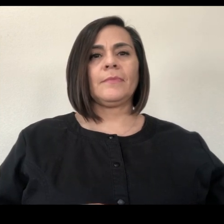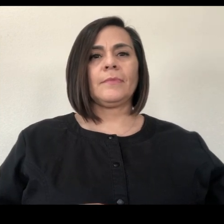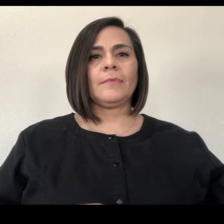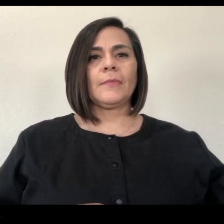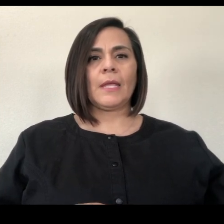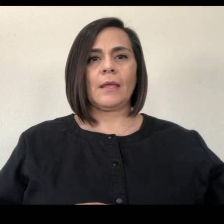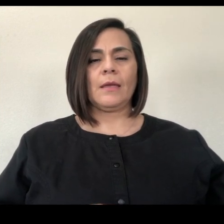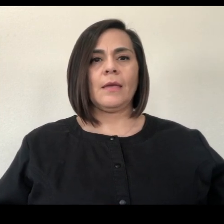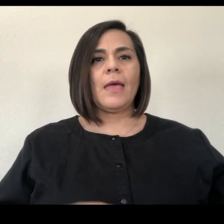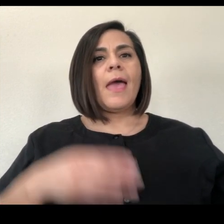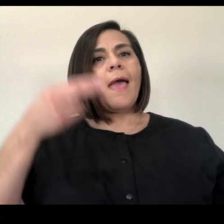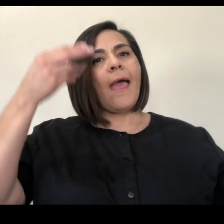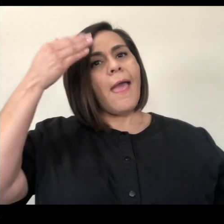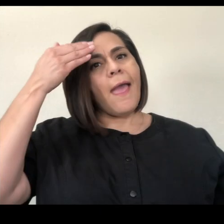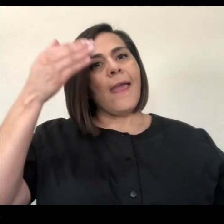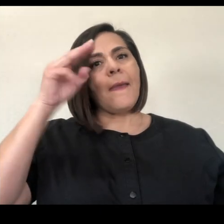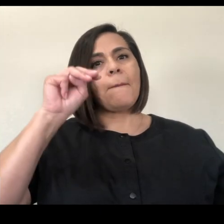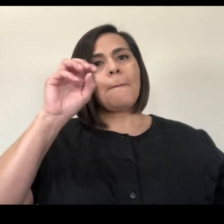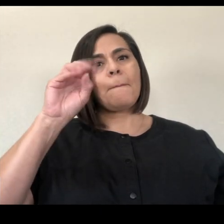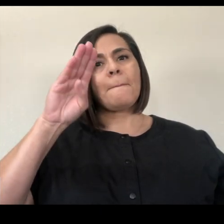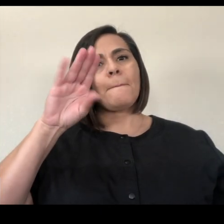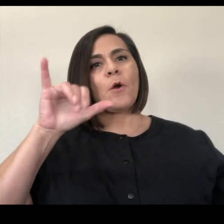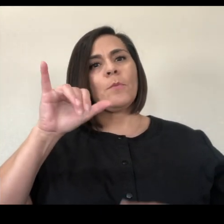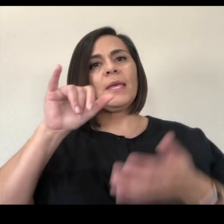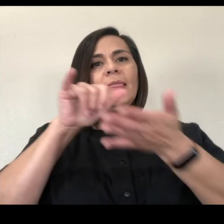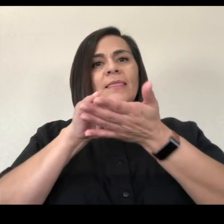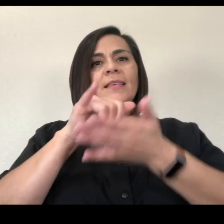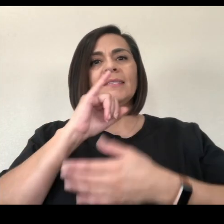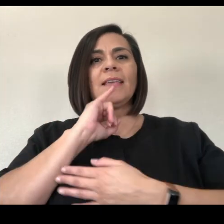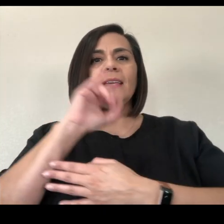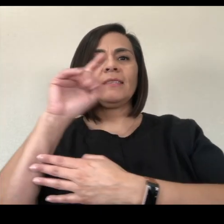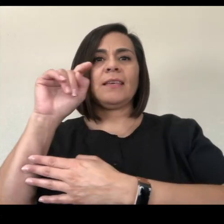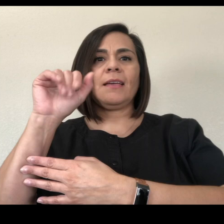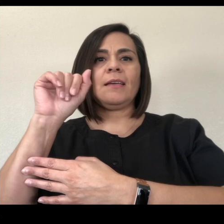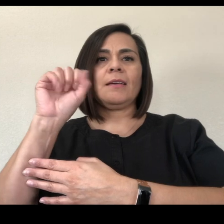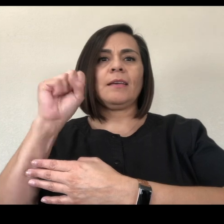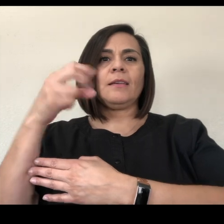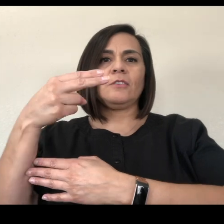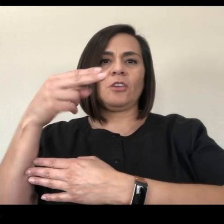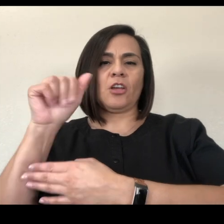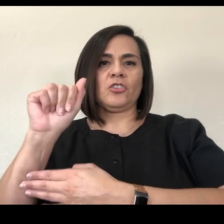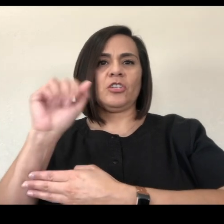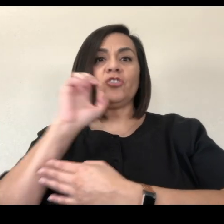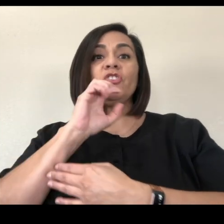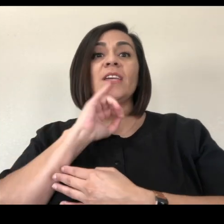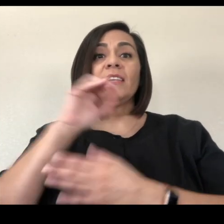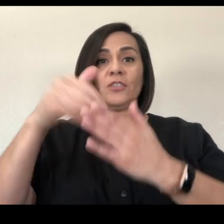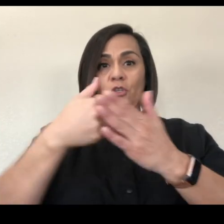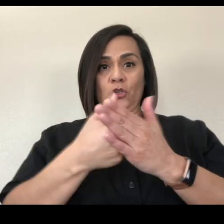Hey, Moby. This is Tasha. She's new to our school. She wants to make new friends.